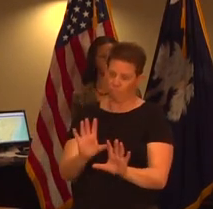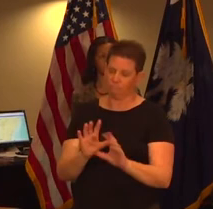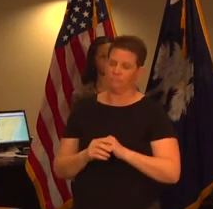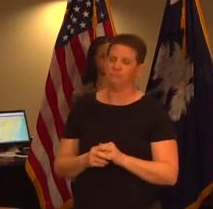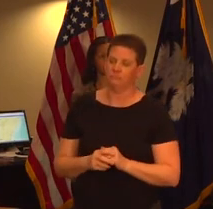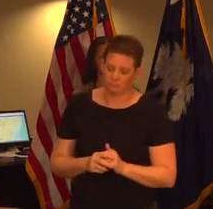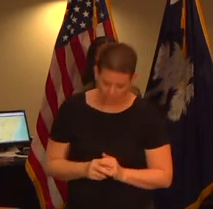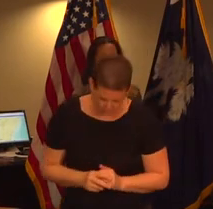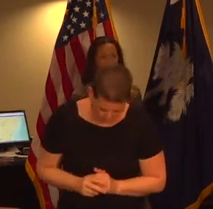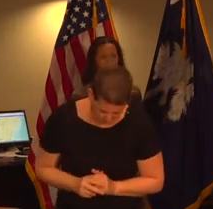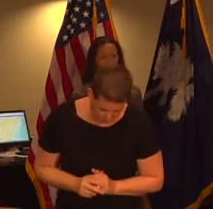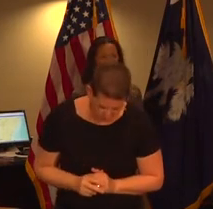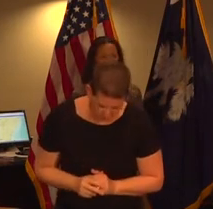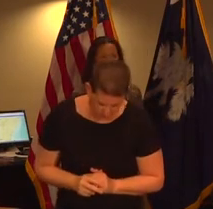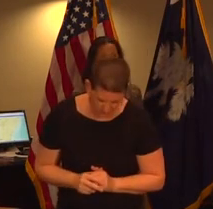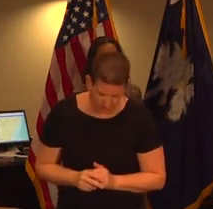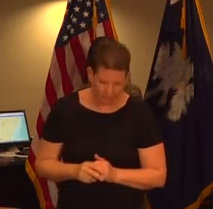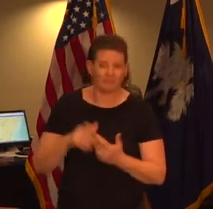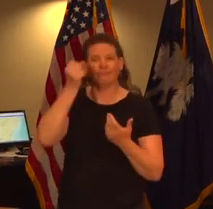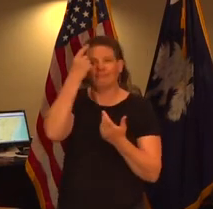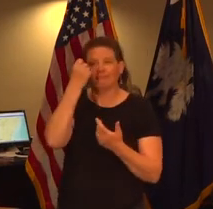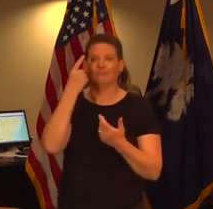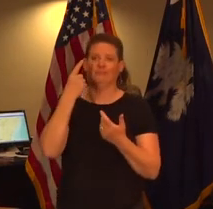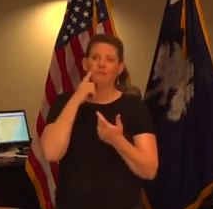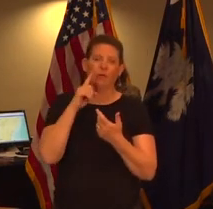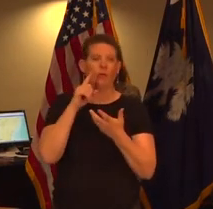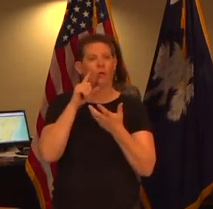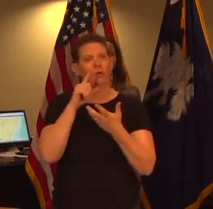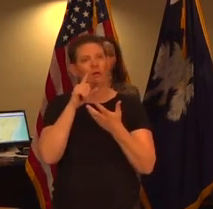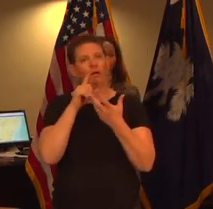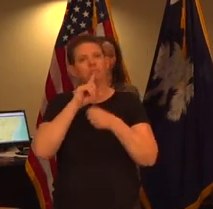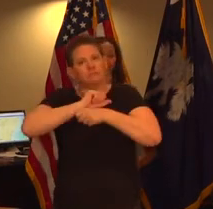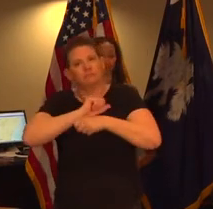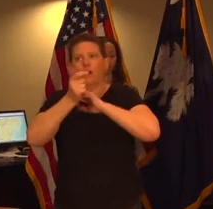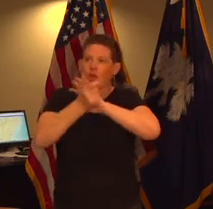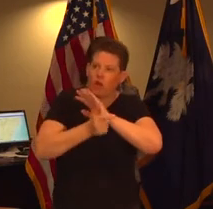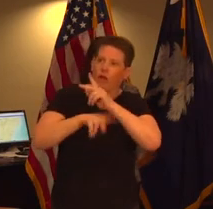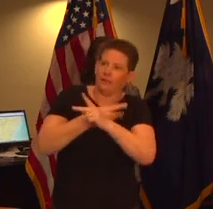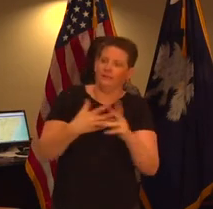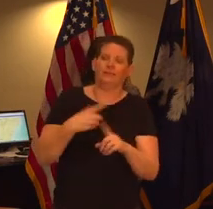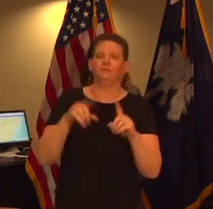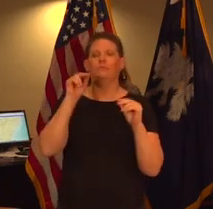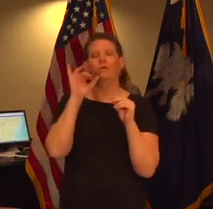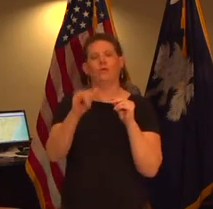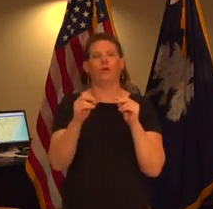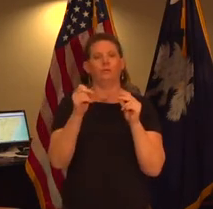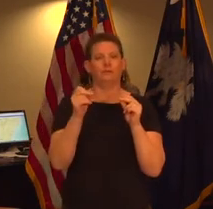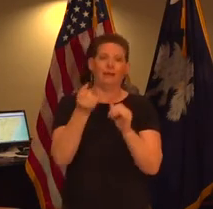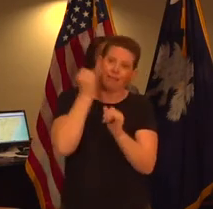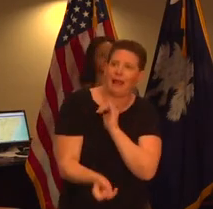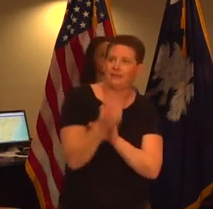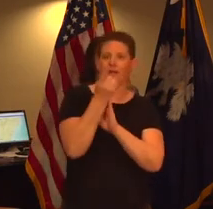is is is not for law-abiding businesses and things of that nature but those type of spontaneous and otherwise